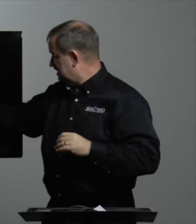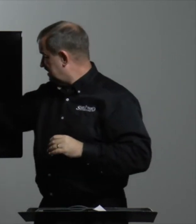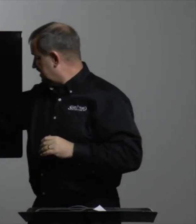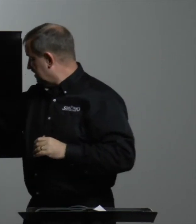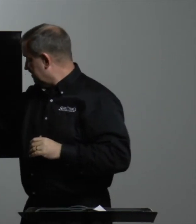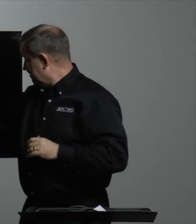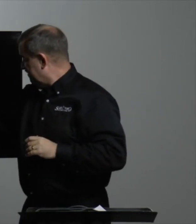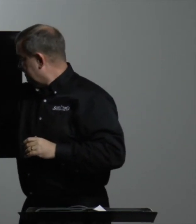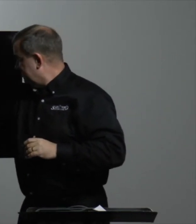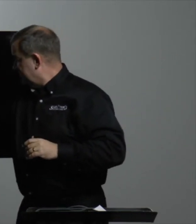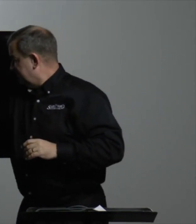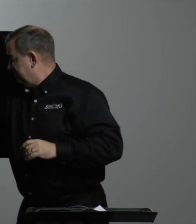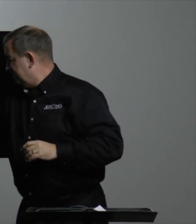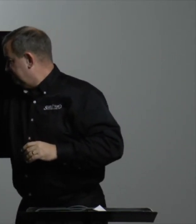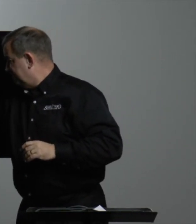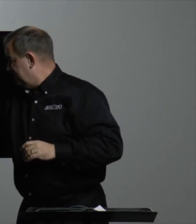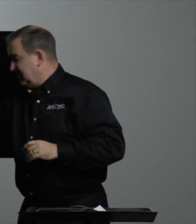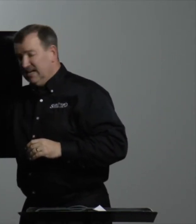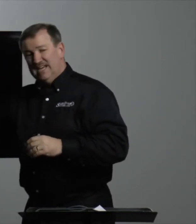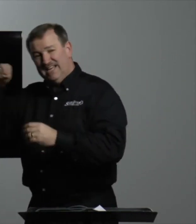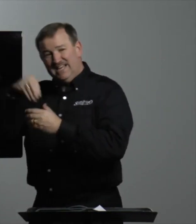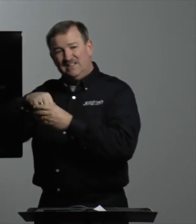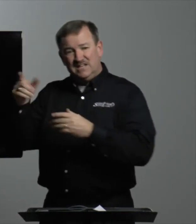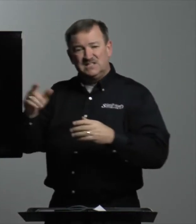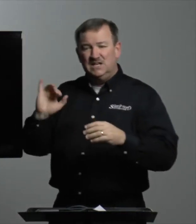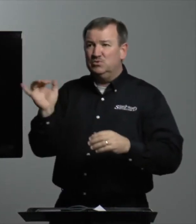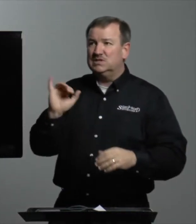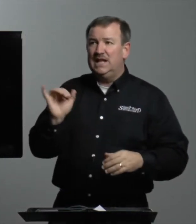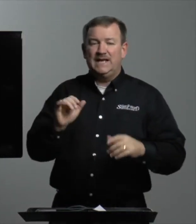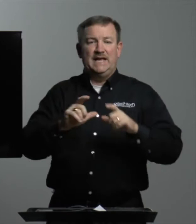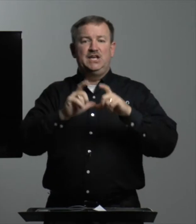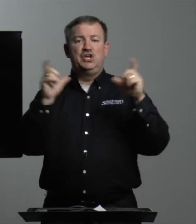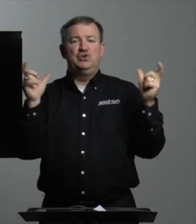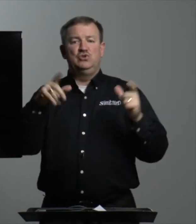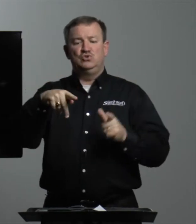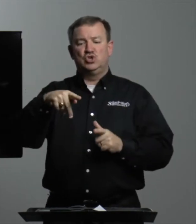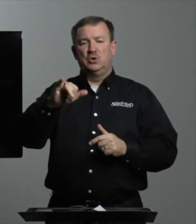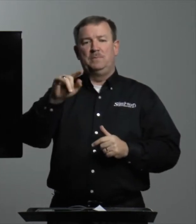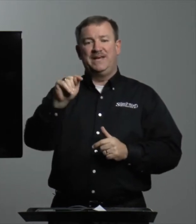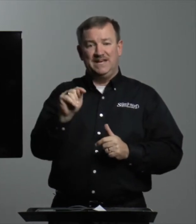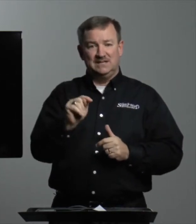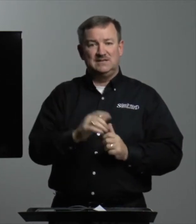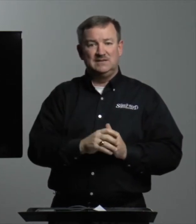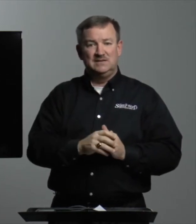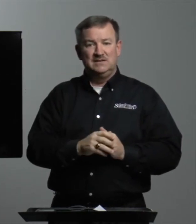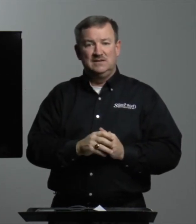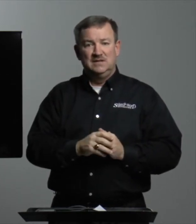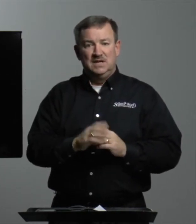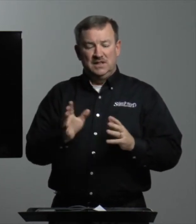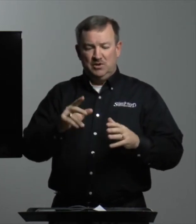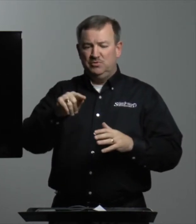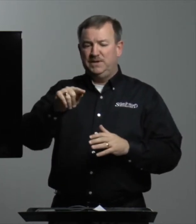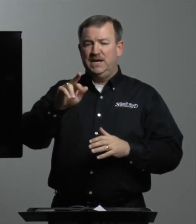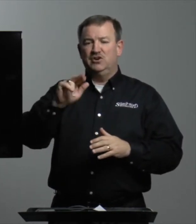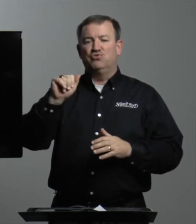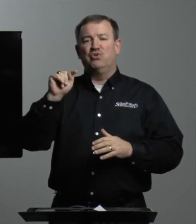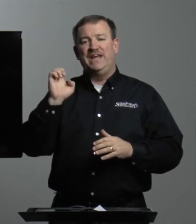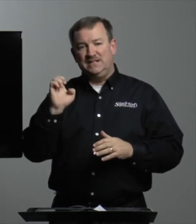see it here in this, it was like a huge pit. There would be a grate